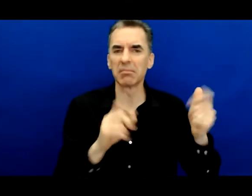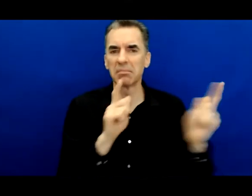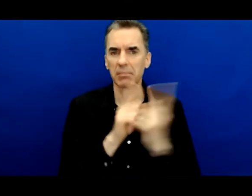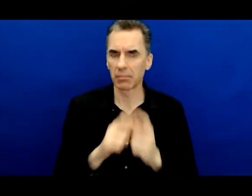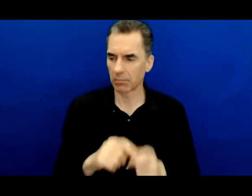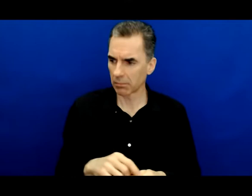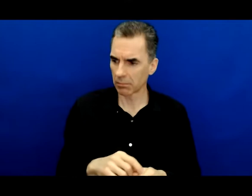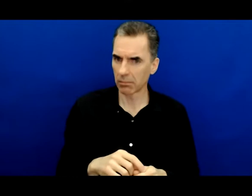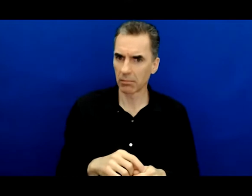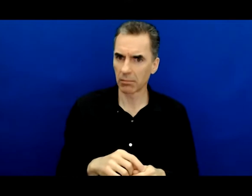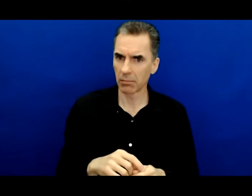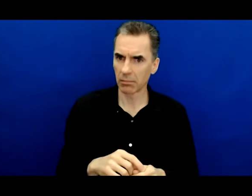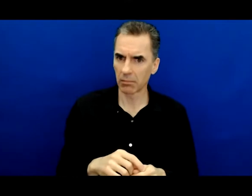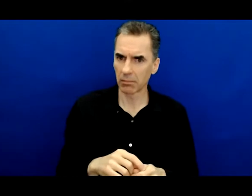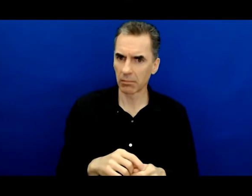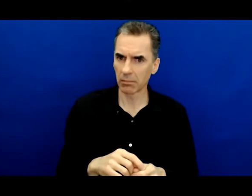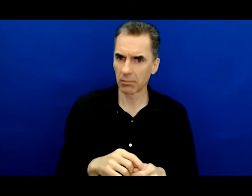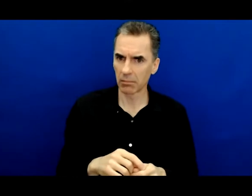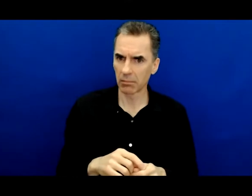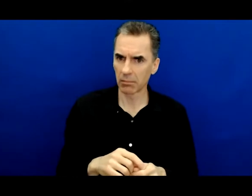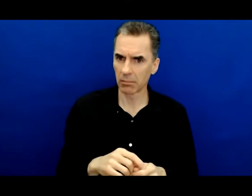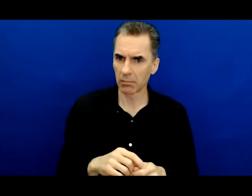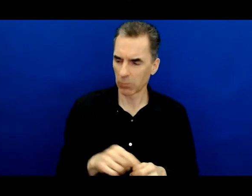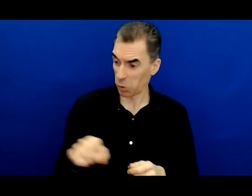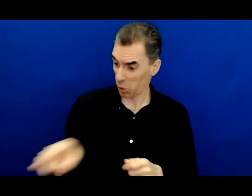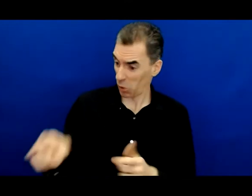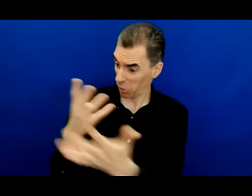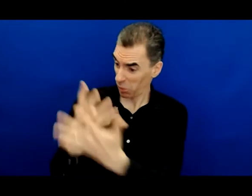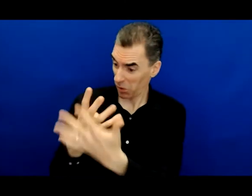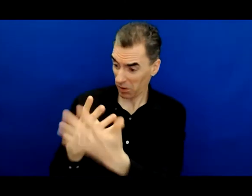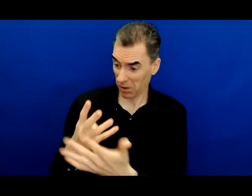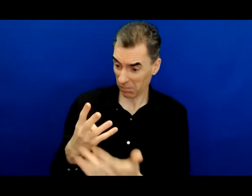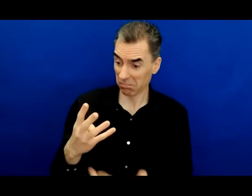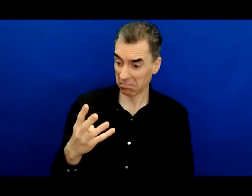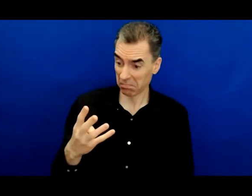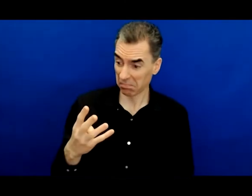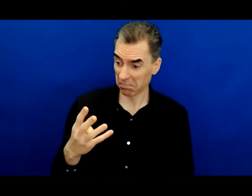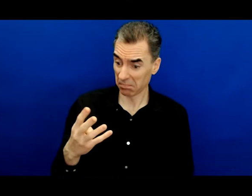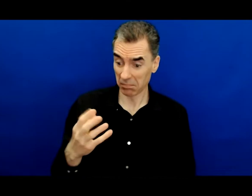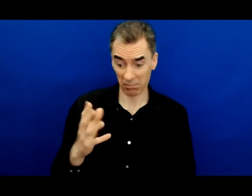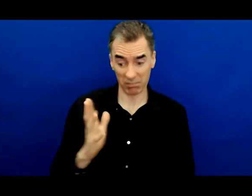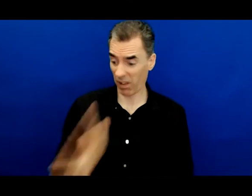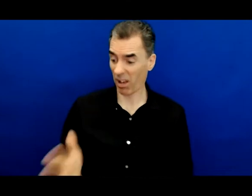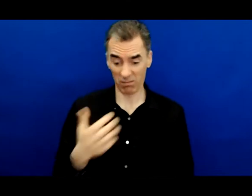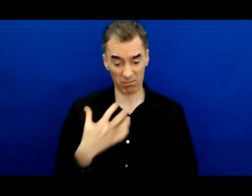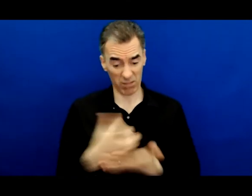help me get my boat and when your son gets here, he'll help my son get his boat. At that point, I was done with the conversation,